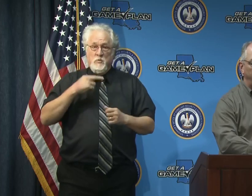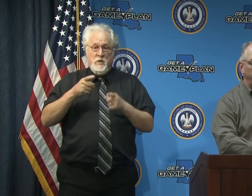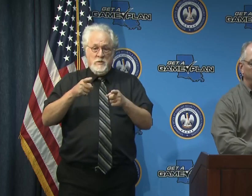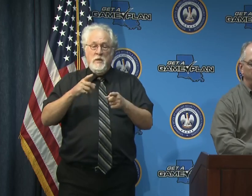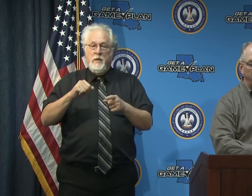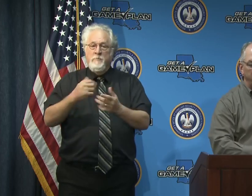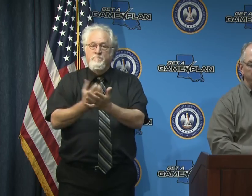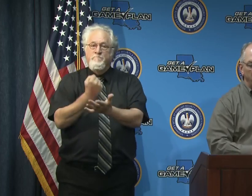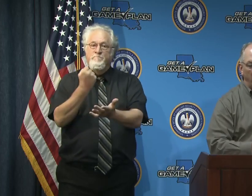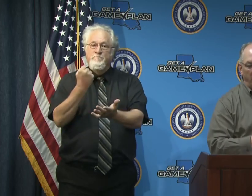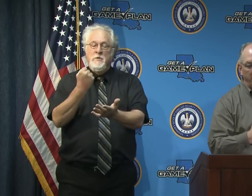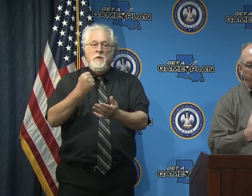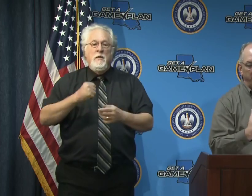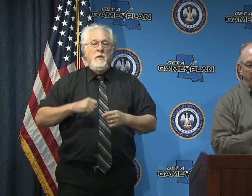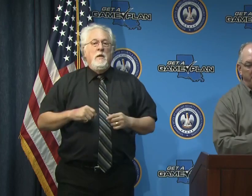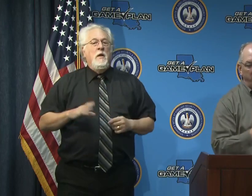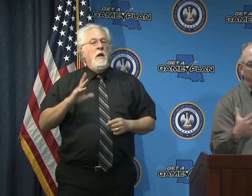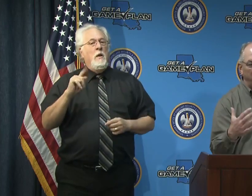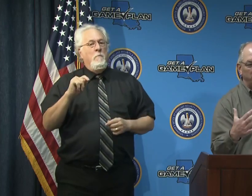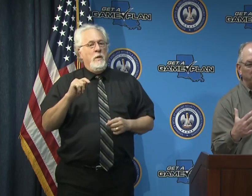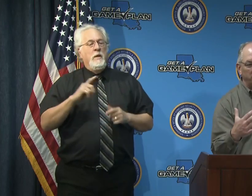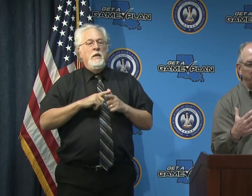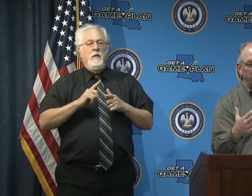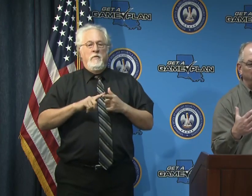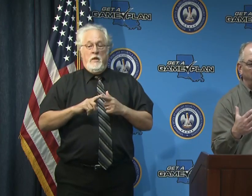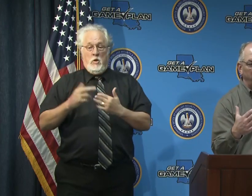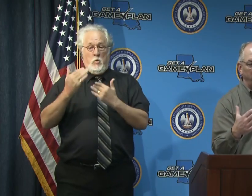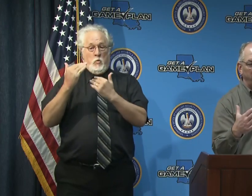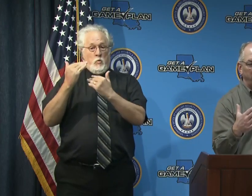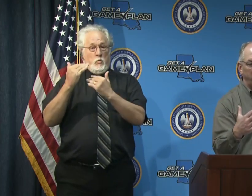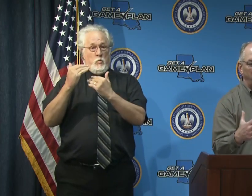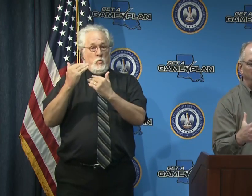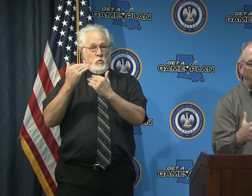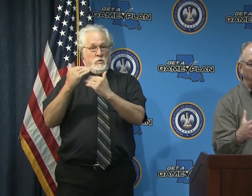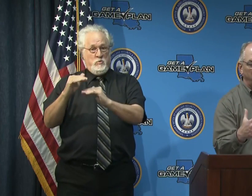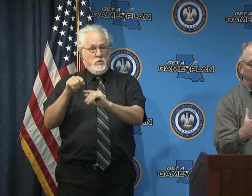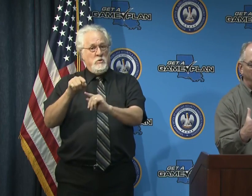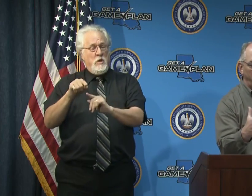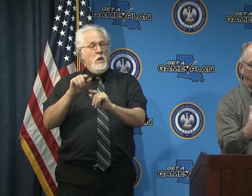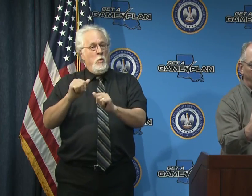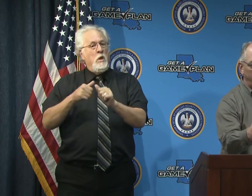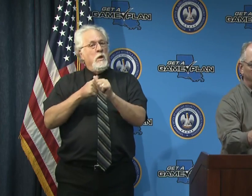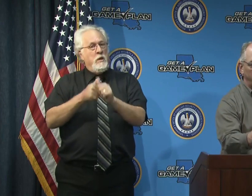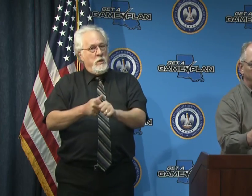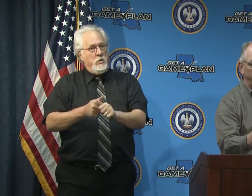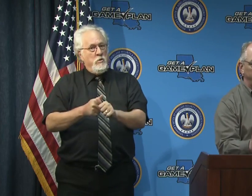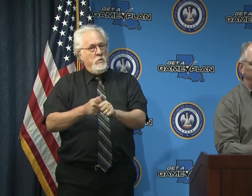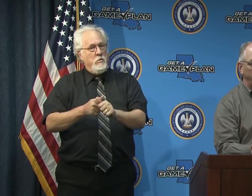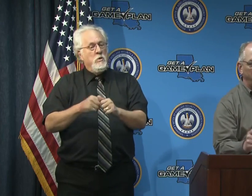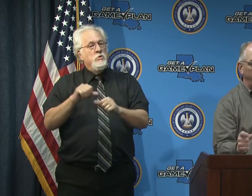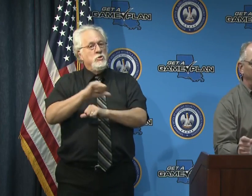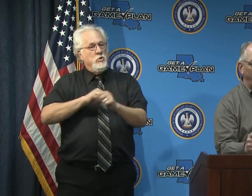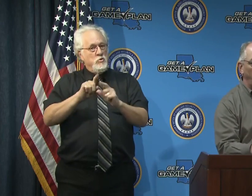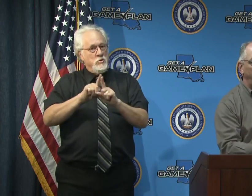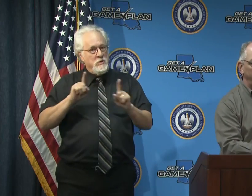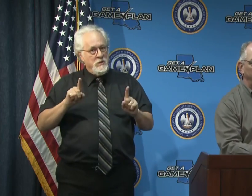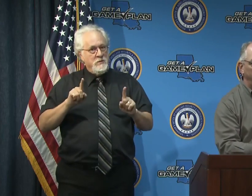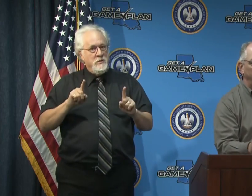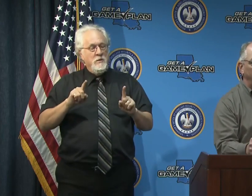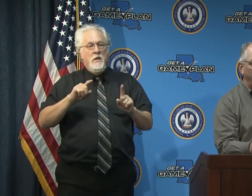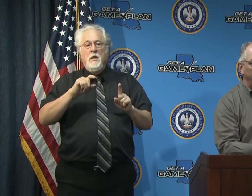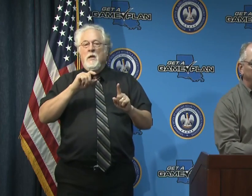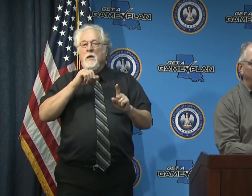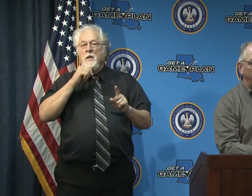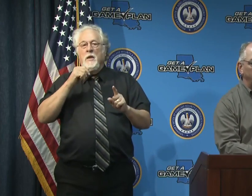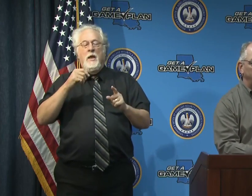to take advantage of it uh but then putting those restrictions on there so that you're going to continue to have the social distance you're not going to have weighted